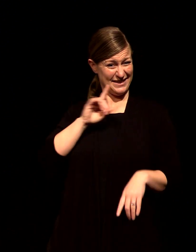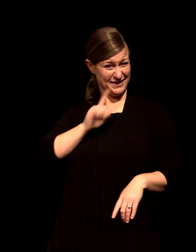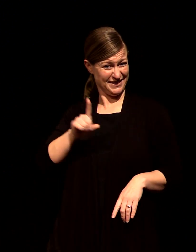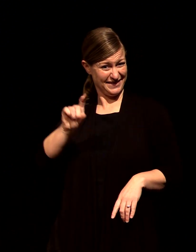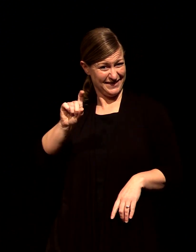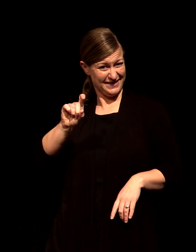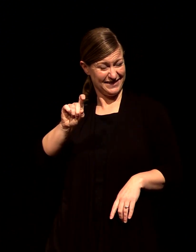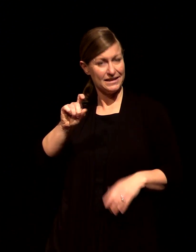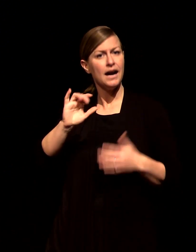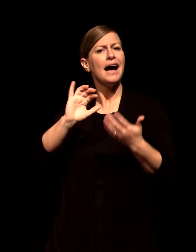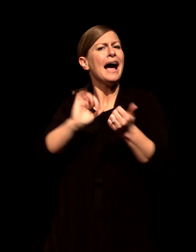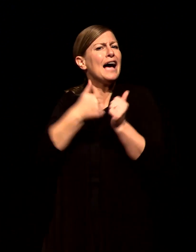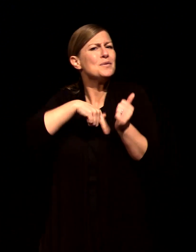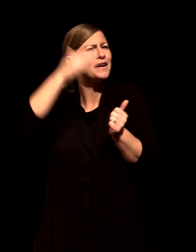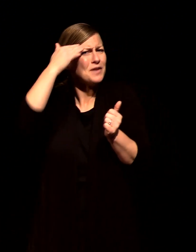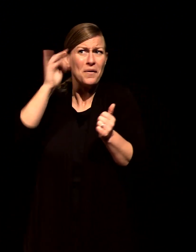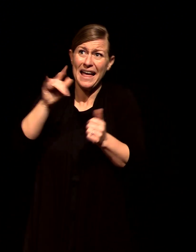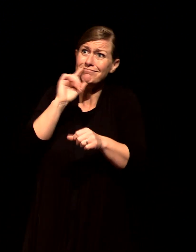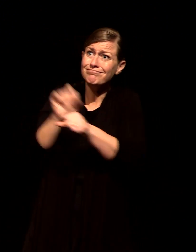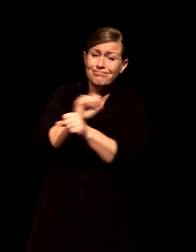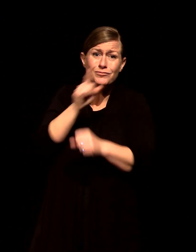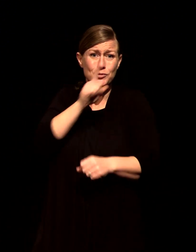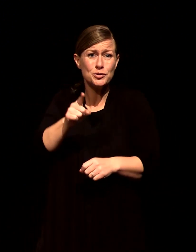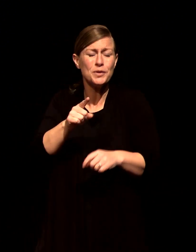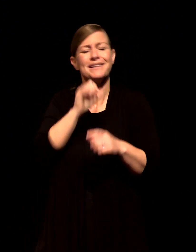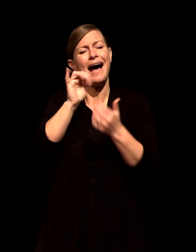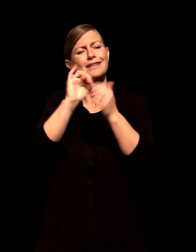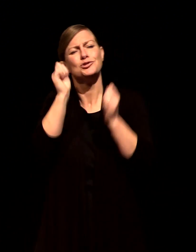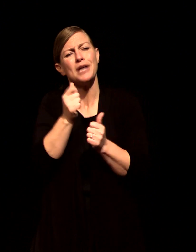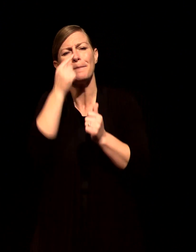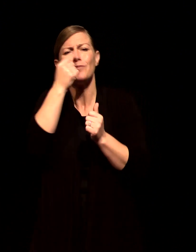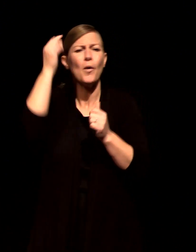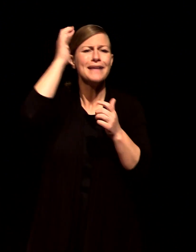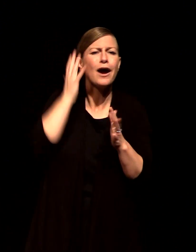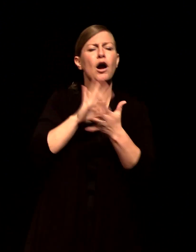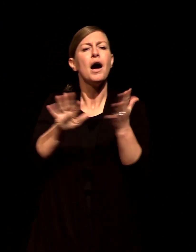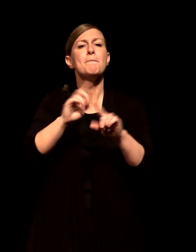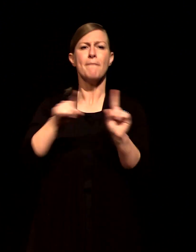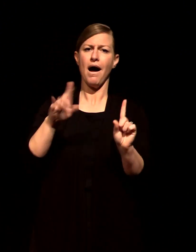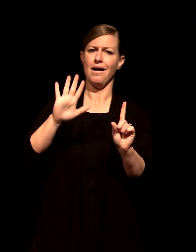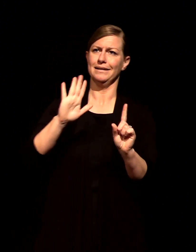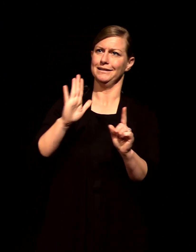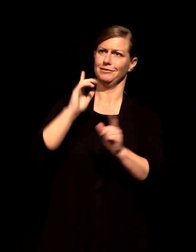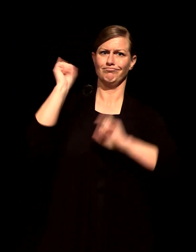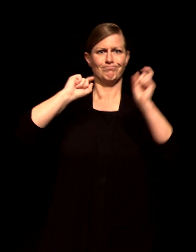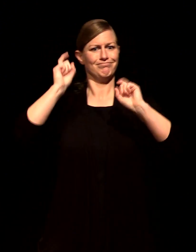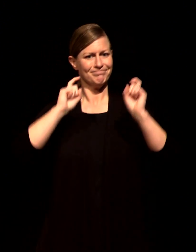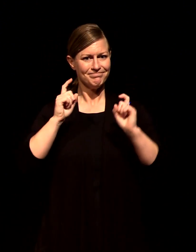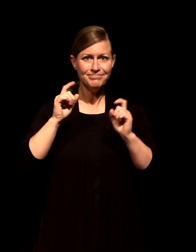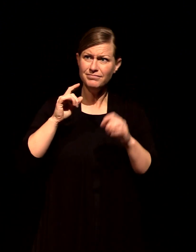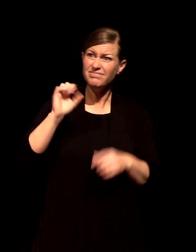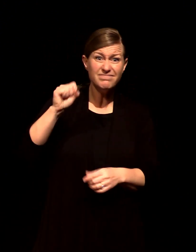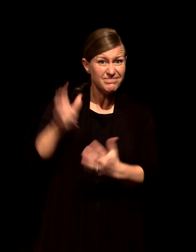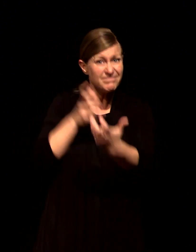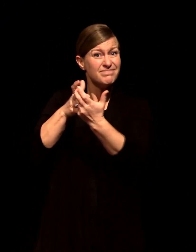that it's joyful Jesus if you have your Bibles we're going to be in the book of Hebrews and you could turn to Hebrews chapter 1